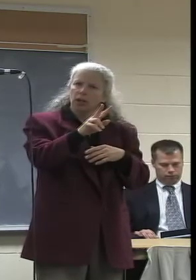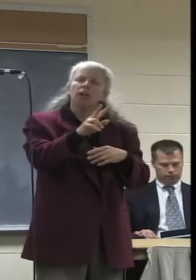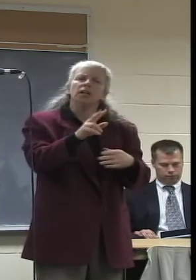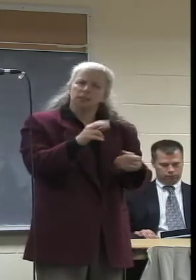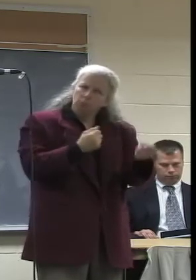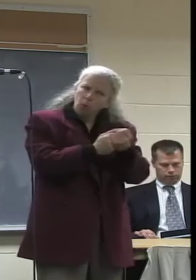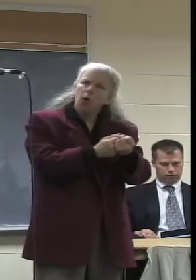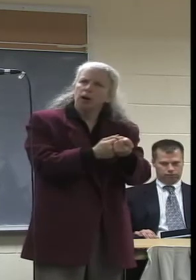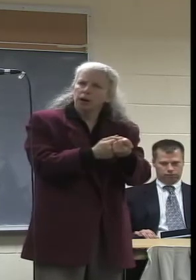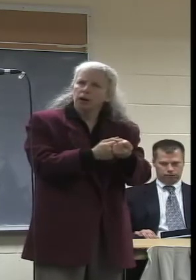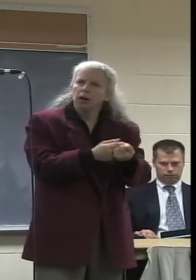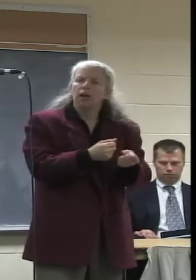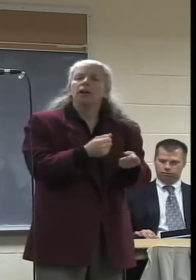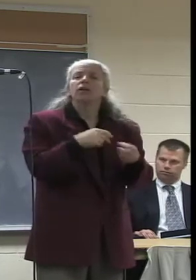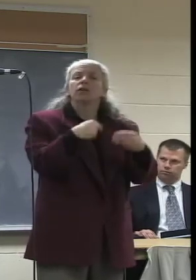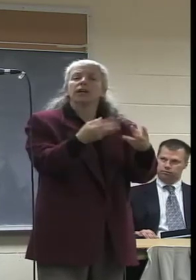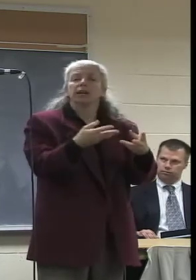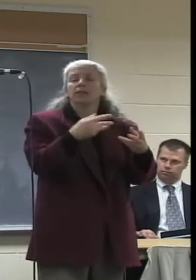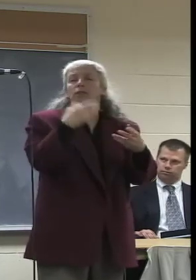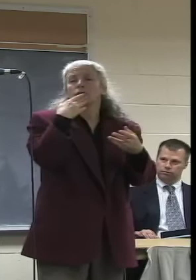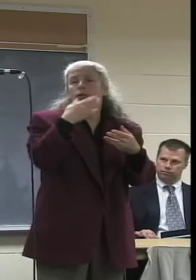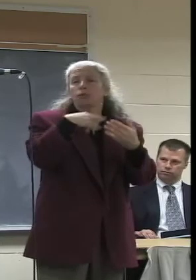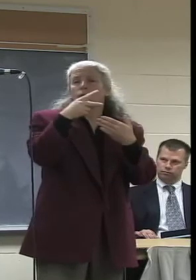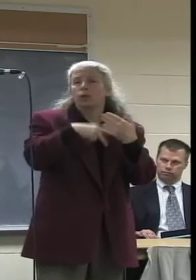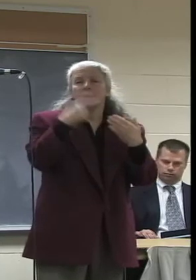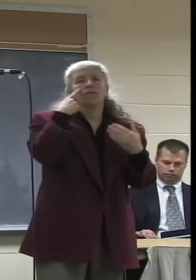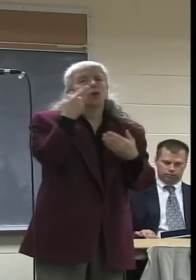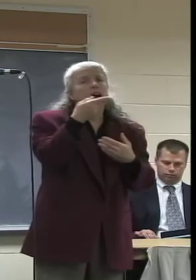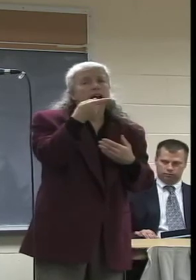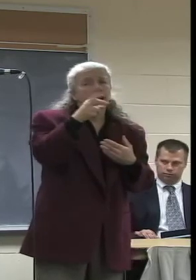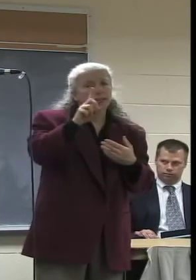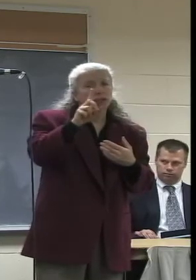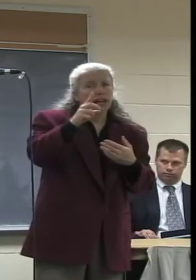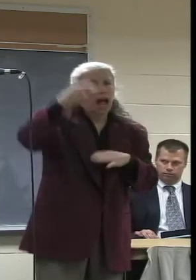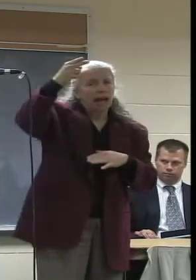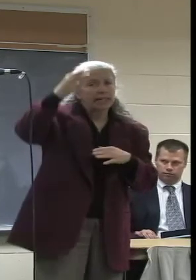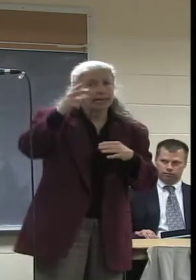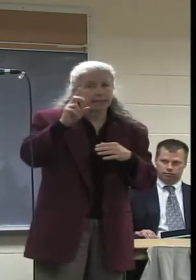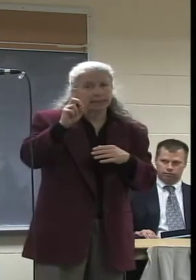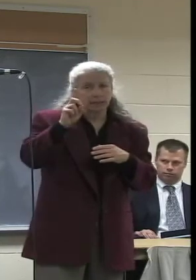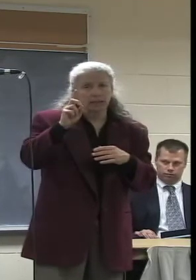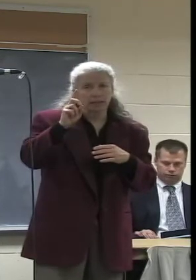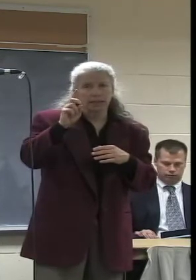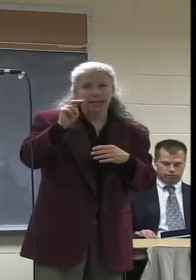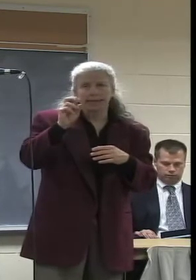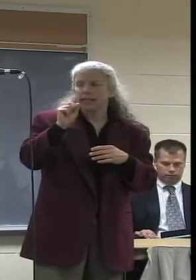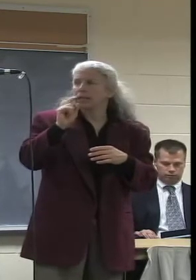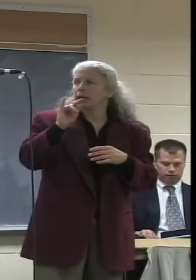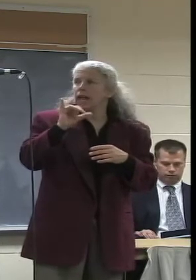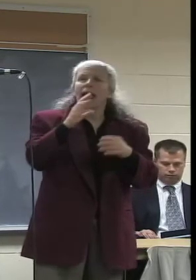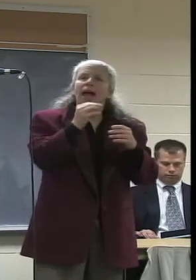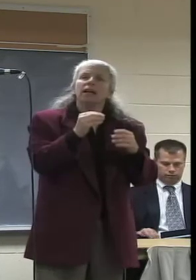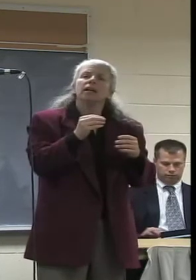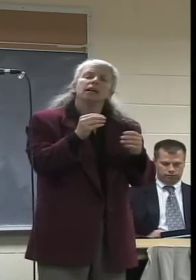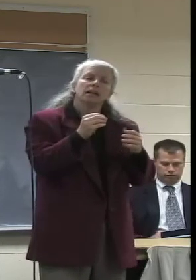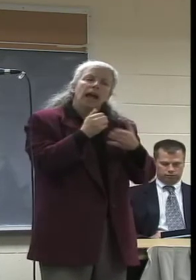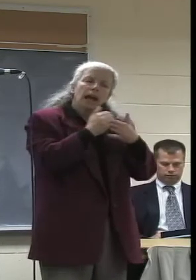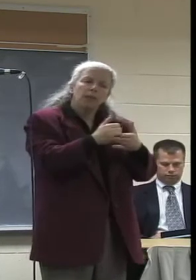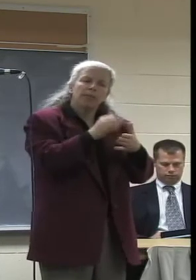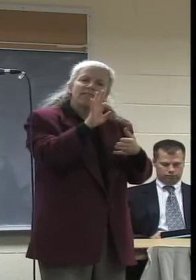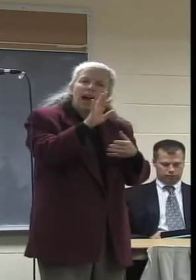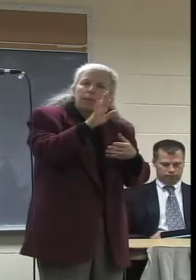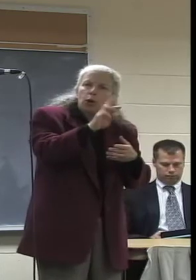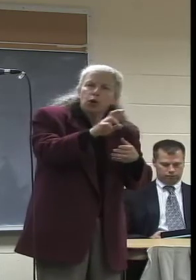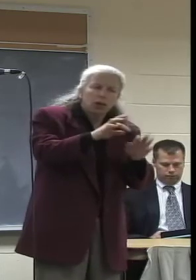NCTV programming in HD and to interconnect the NCTV facility via fiber and to provide detailed